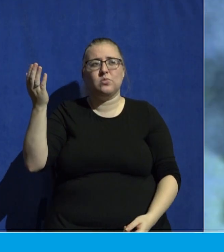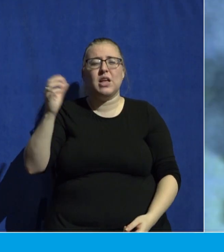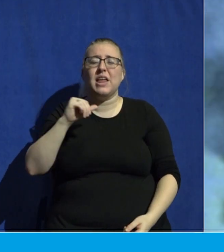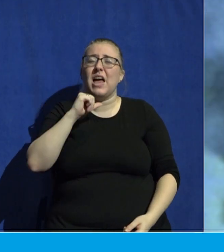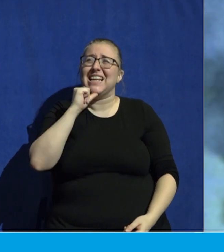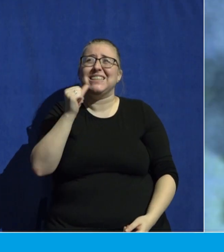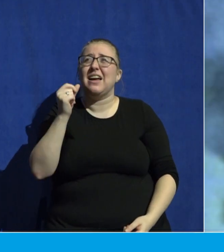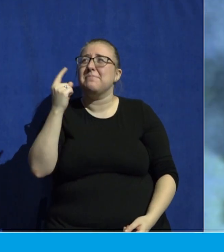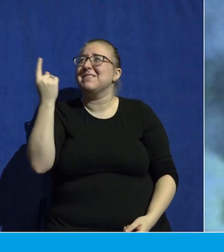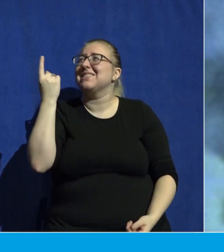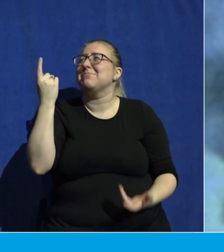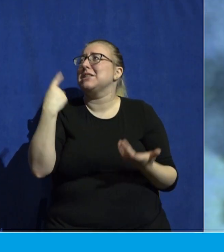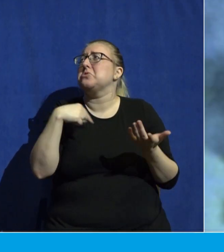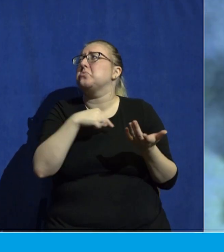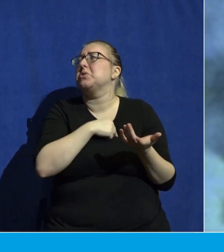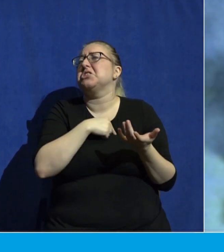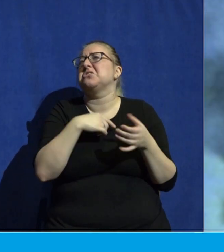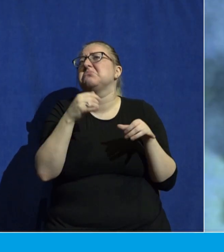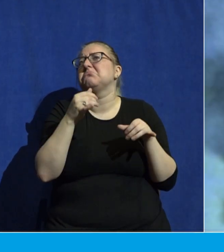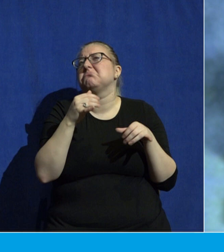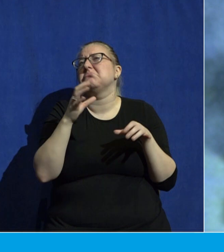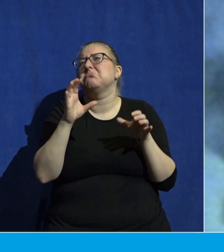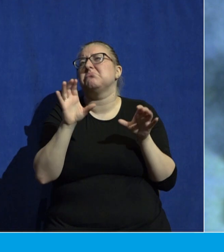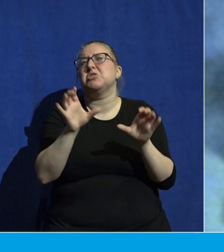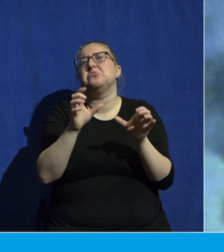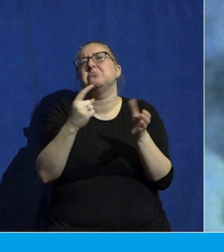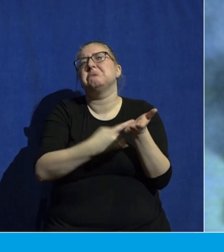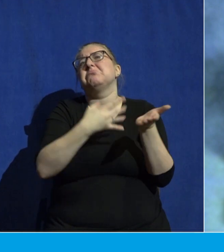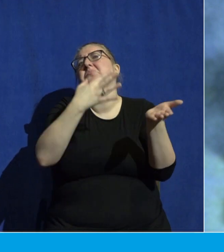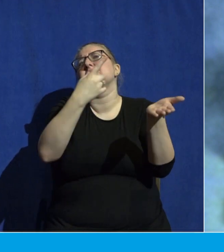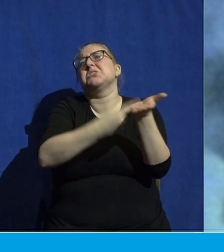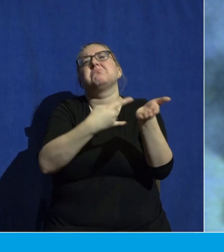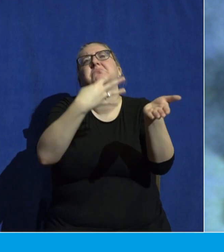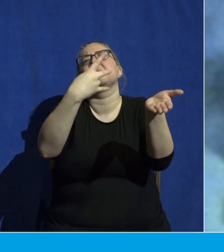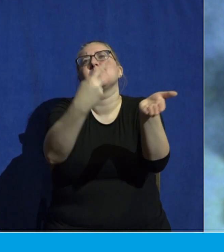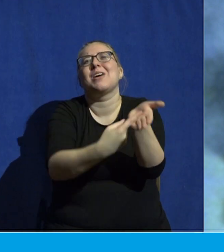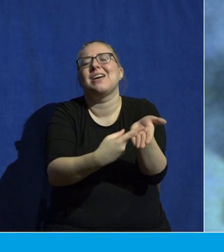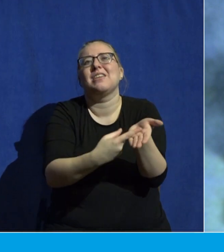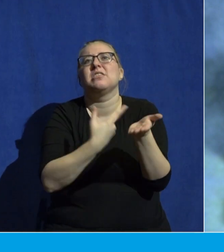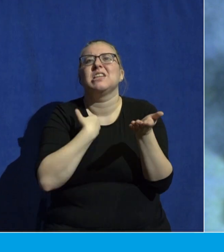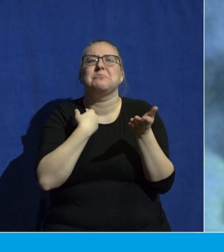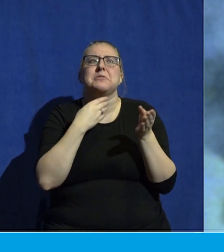that we just do every so often that we pay attention to once a week